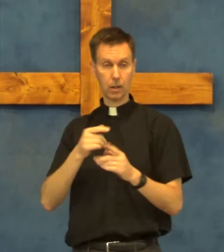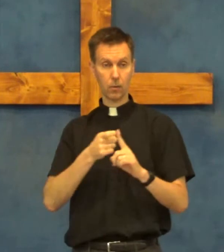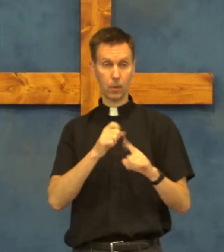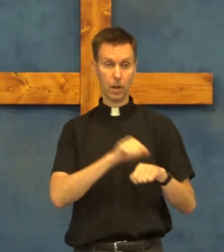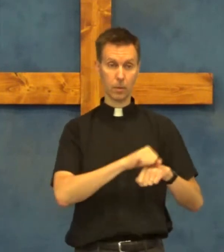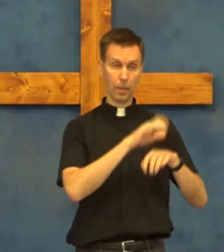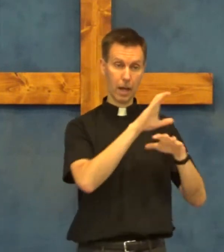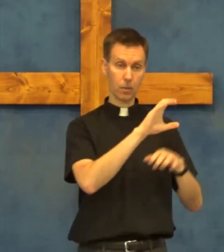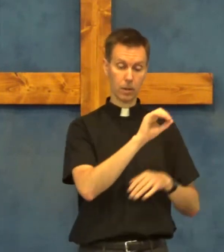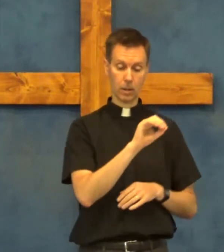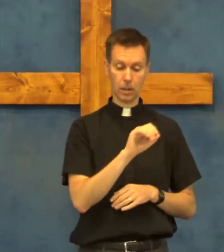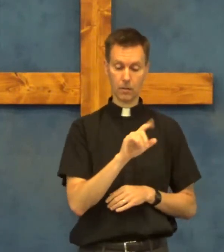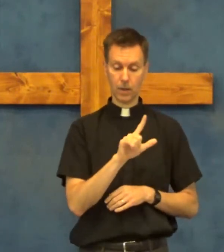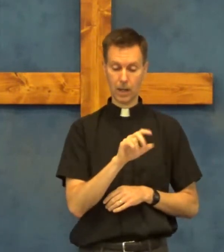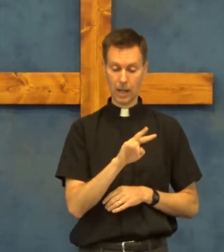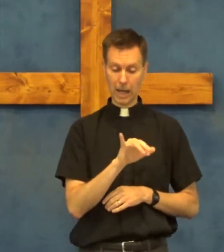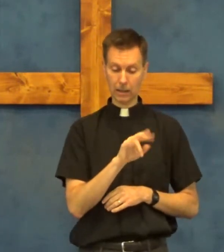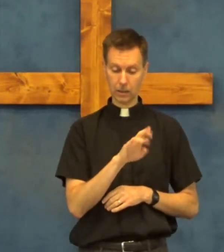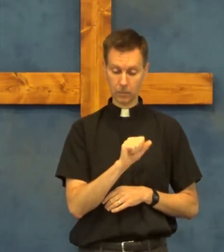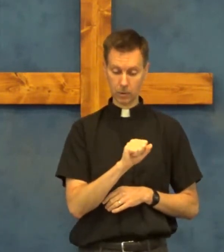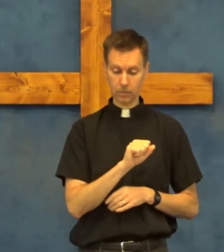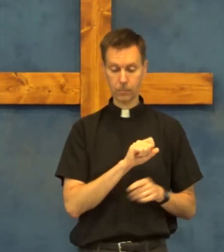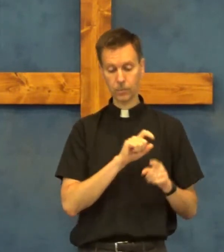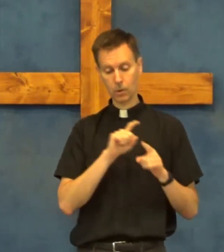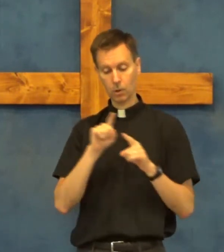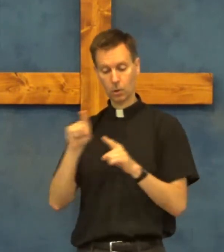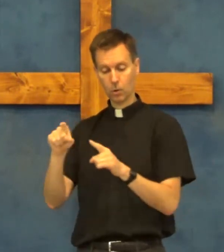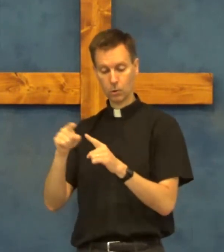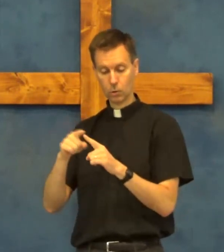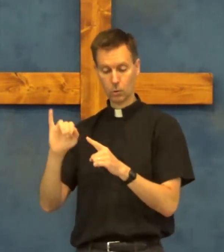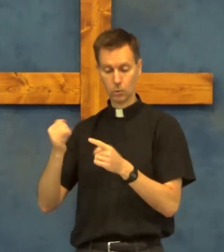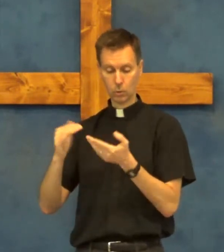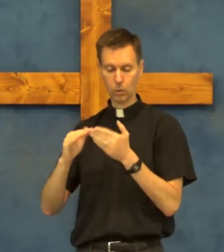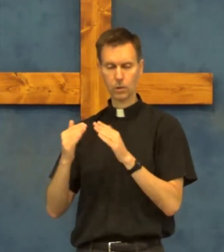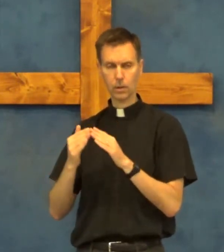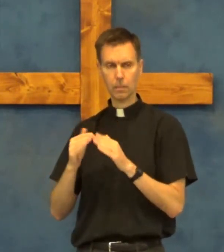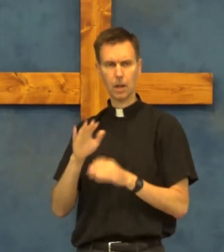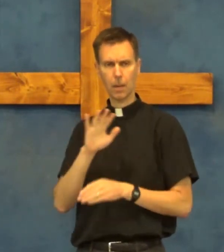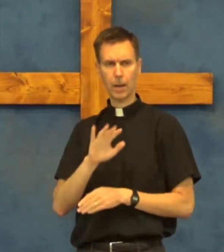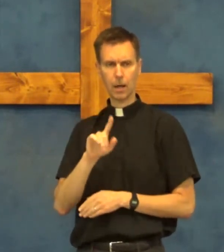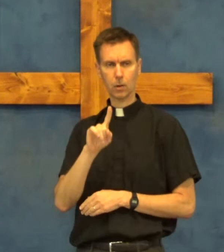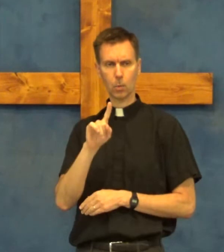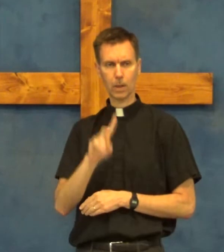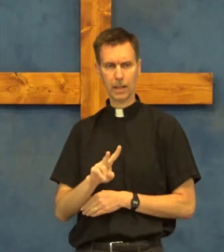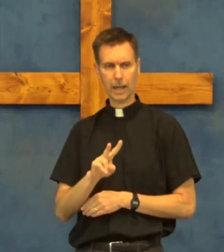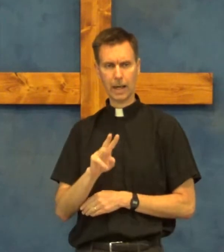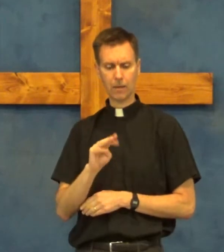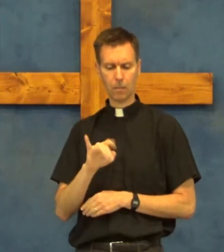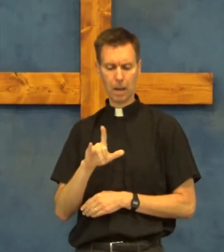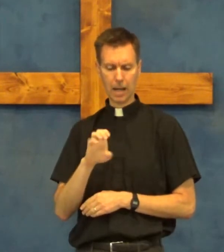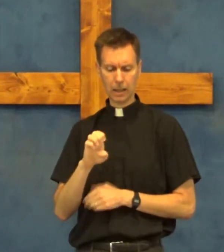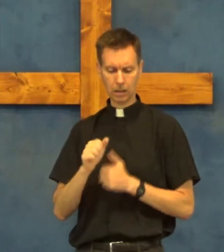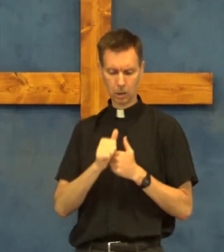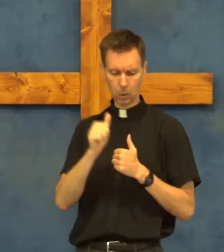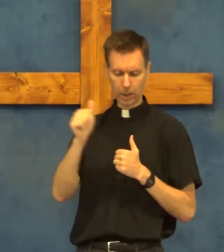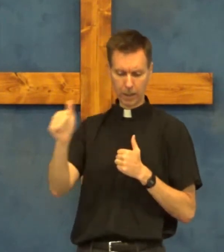from the mount of olives to jerusalem about one half mile away